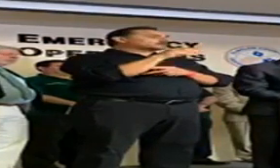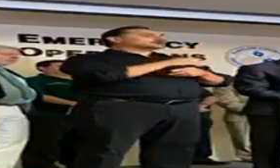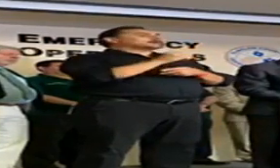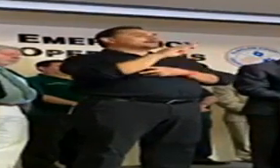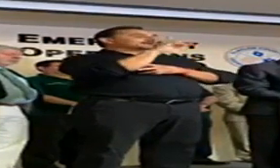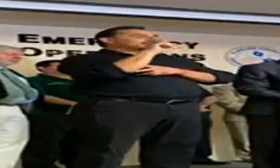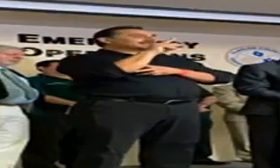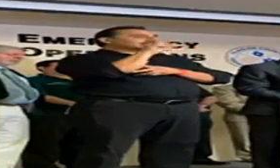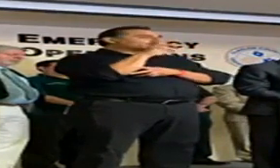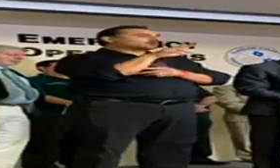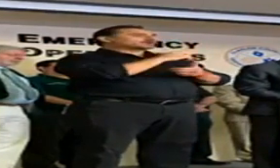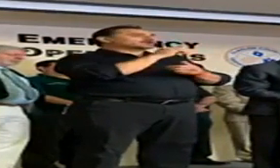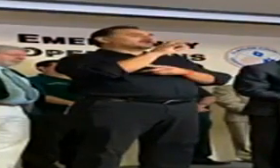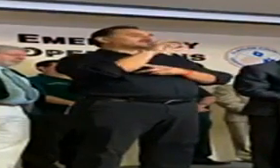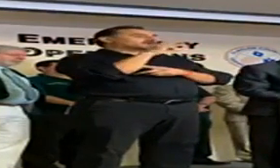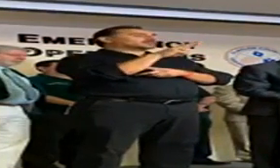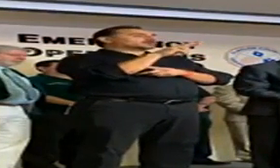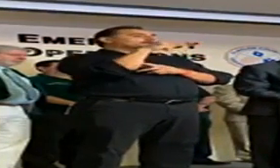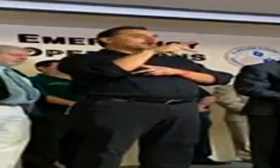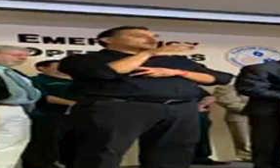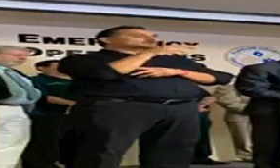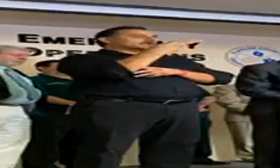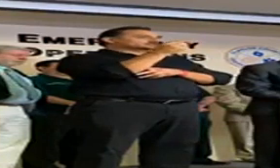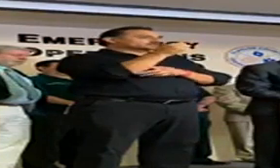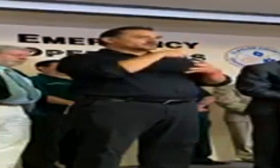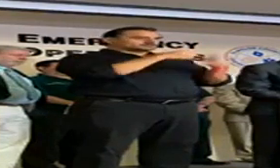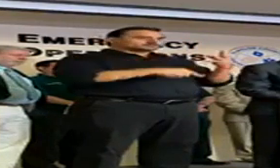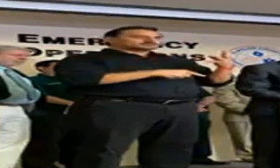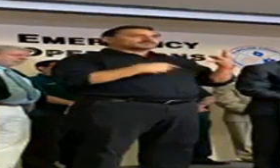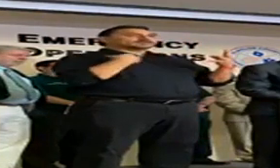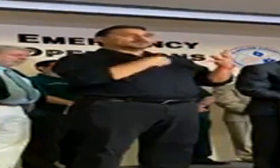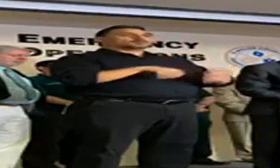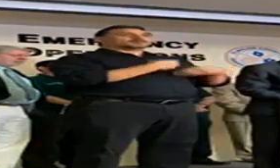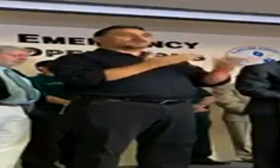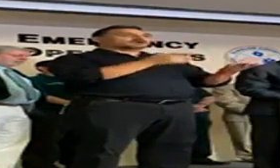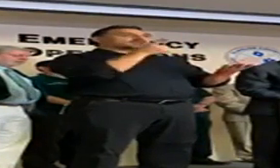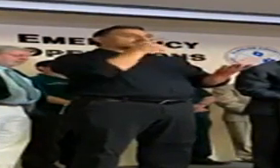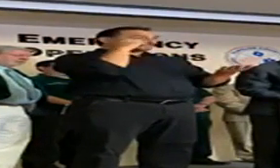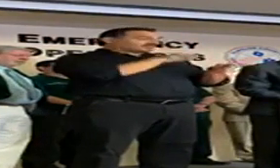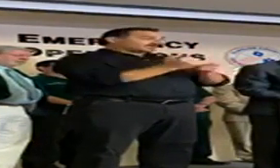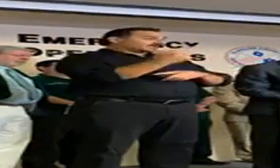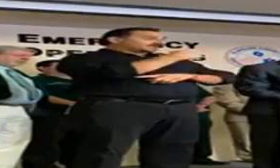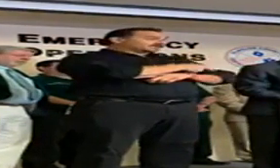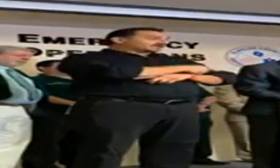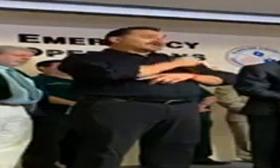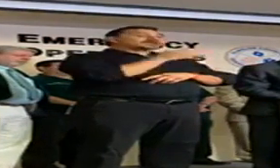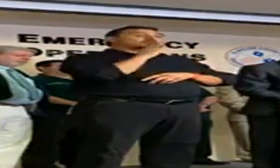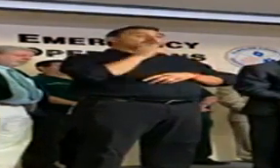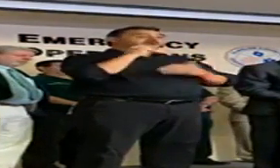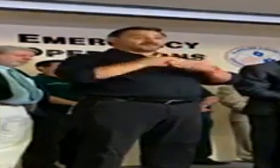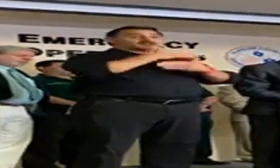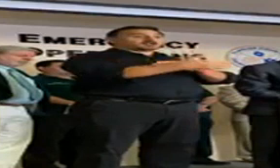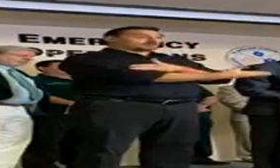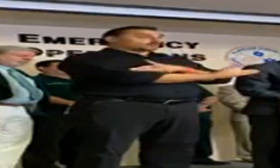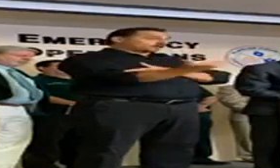Taylor Middle, Flagler Palm Coast High School. We will provide a lunch for that day and a breakfast for the following